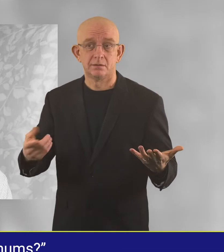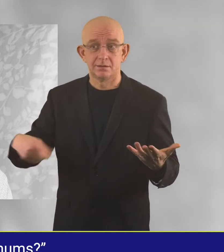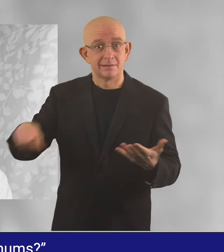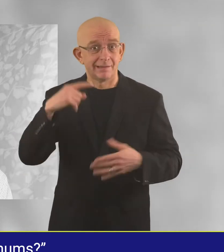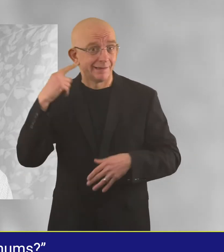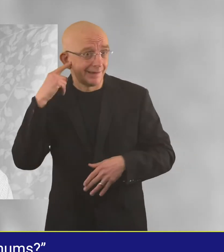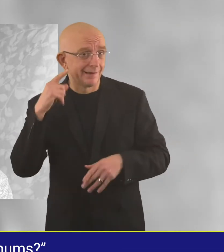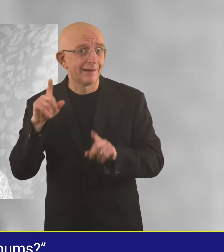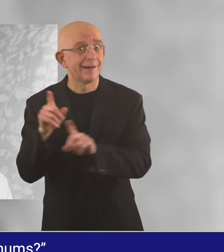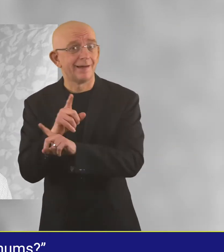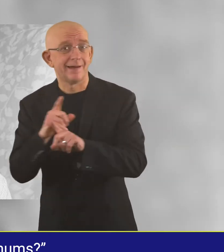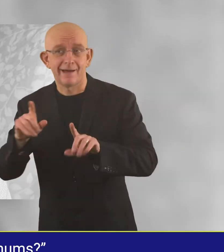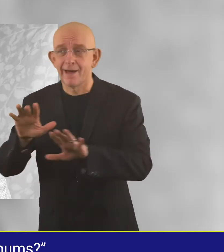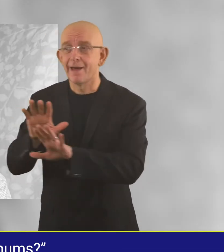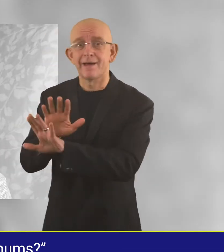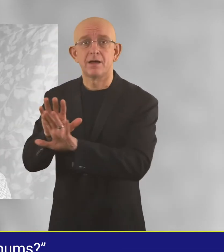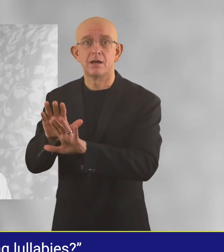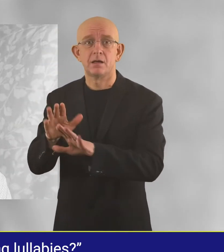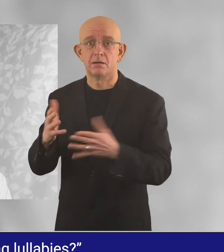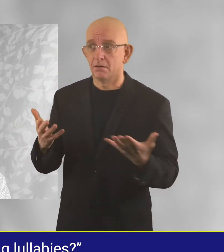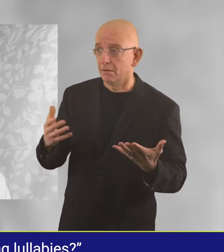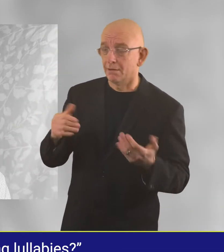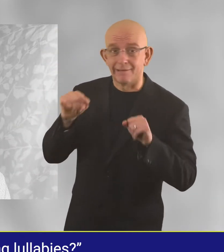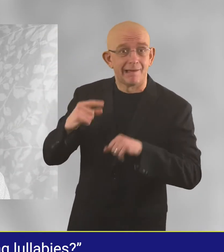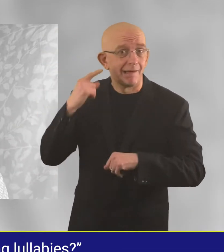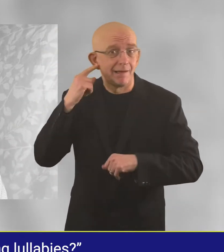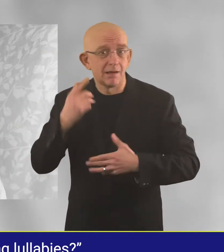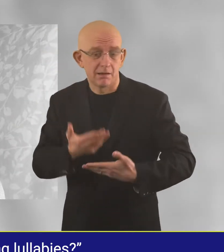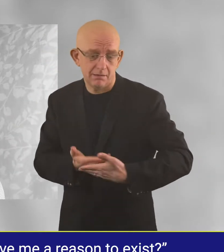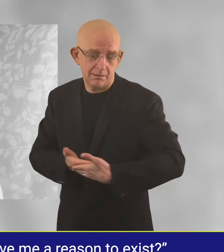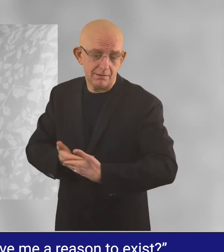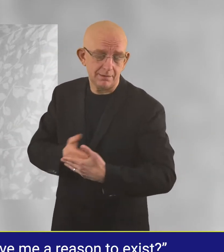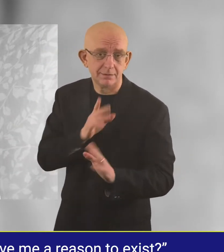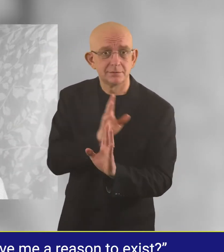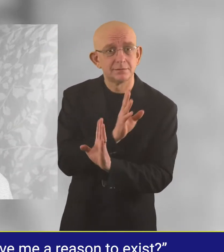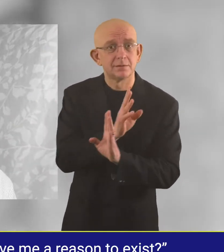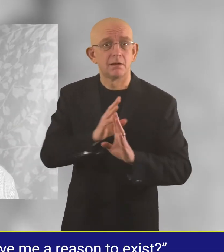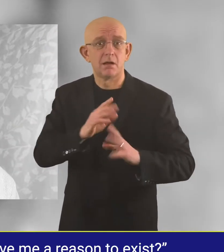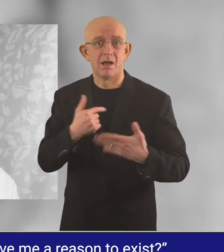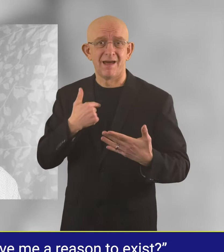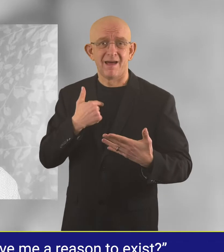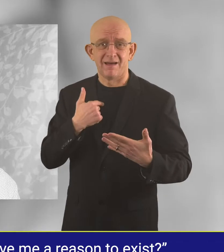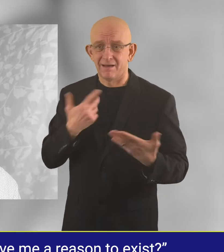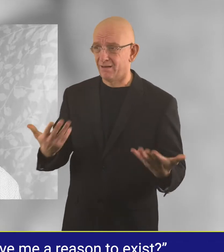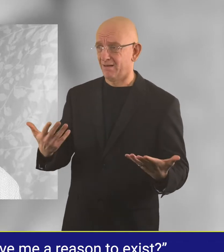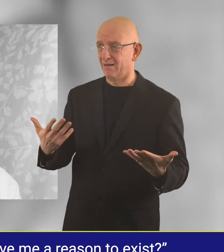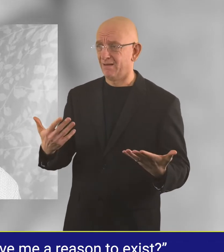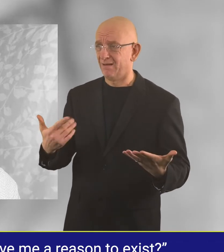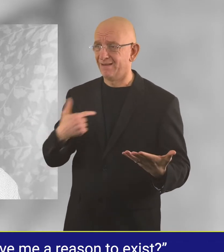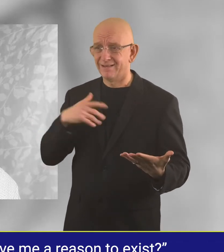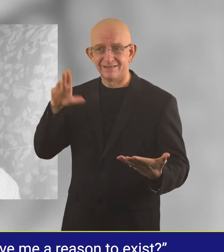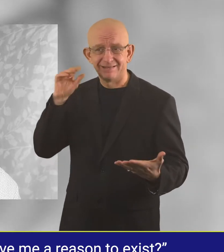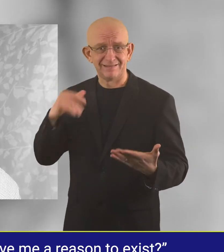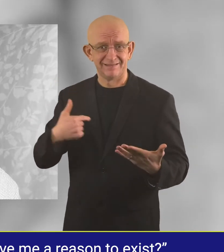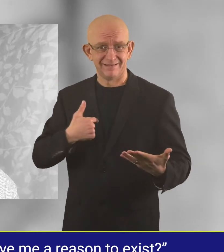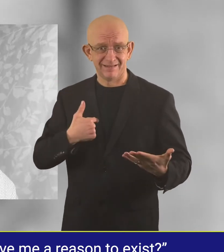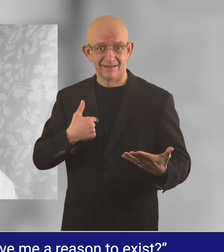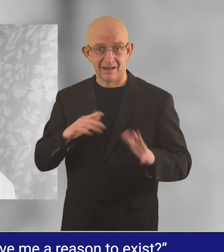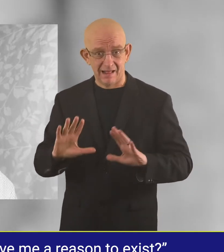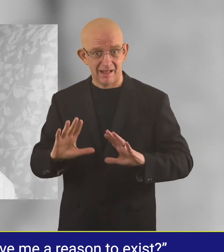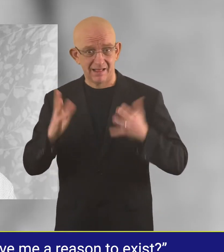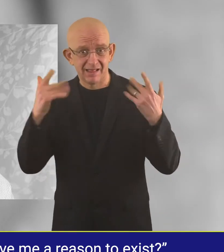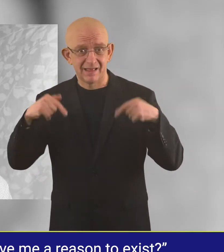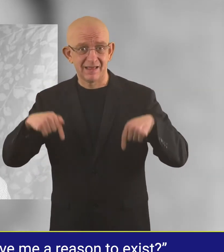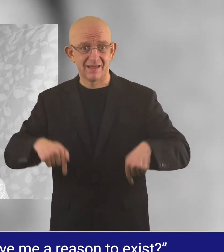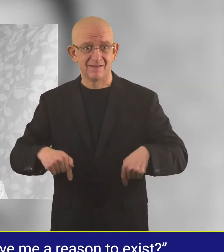Do you hear the honks? Do you hear the lullabies? Sometimes I even ask myself, give me a reason to